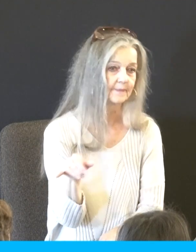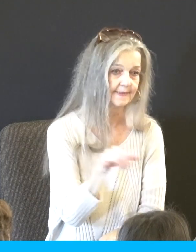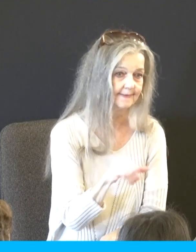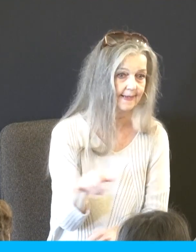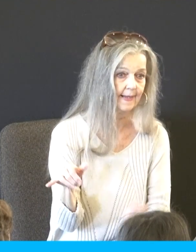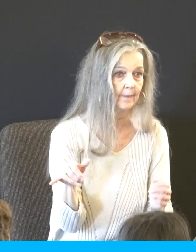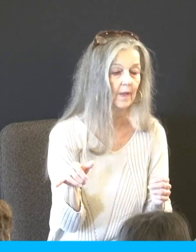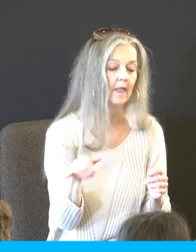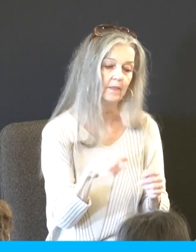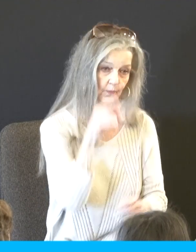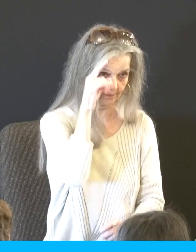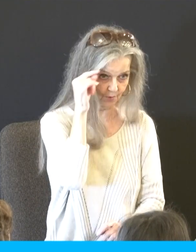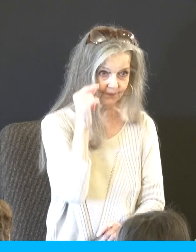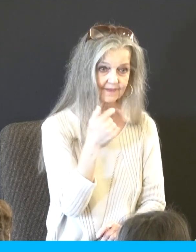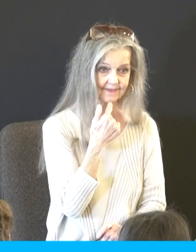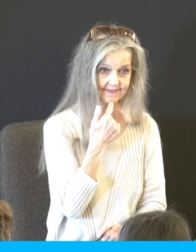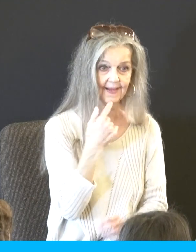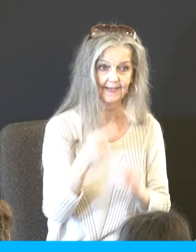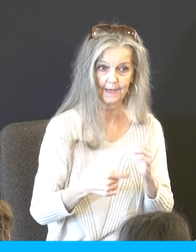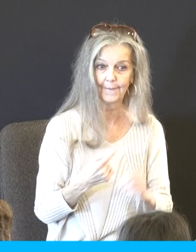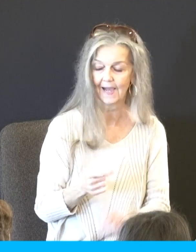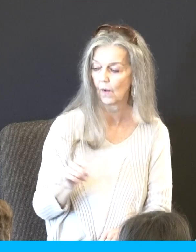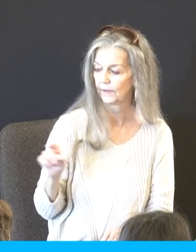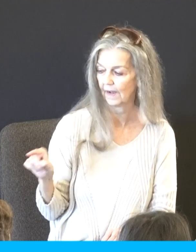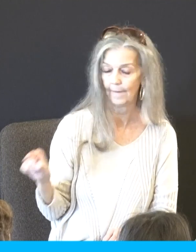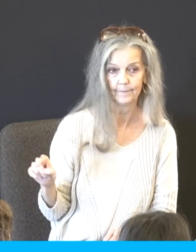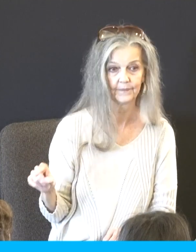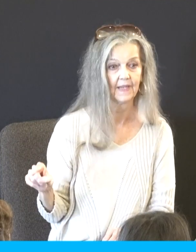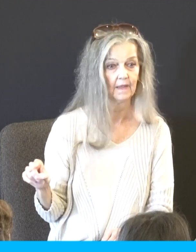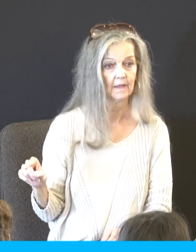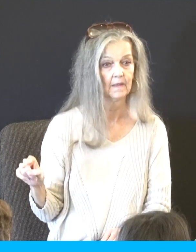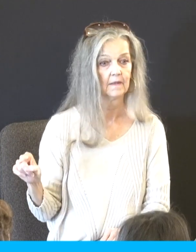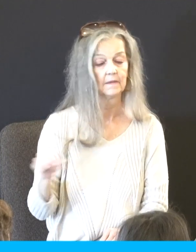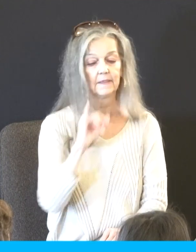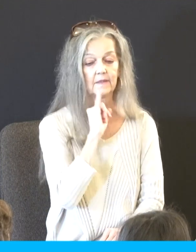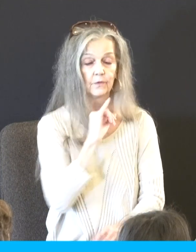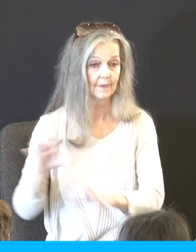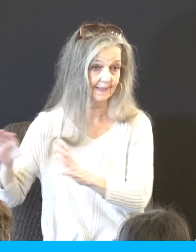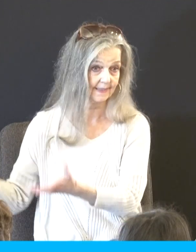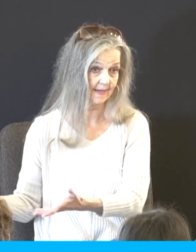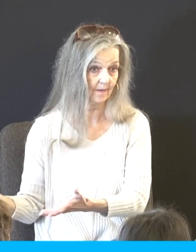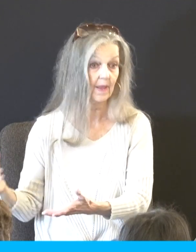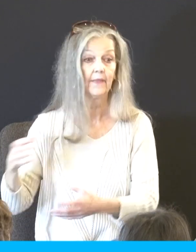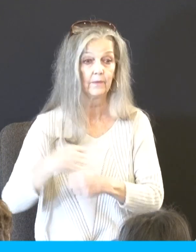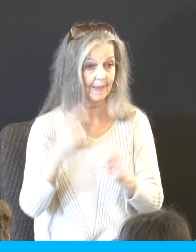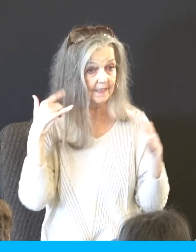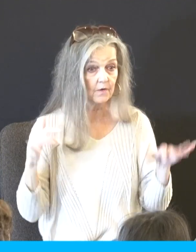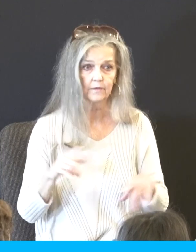when I did that, Jared, who's less than a year, his little bottom lip shoots out and he goes, boop, boop, and he just burst into tears like, boop, boop, it's okay,